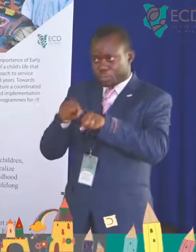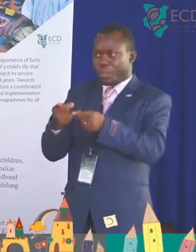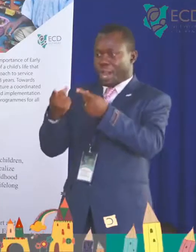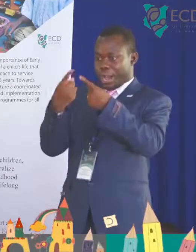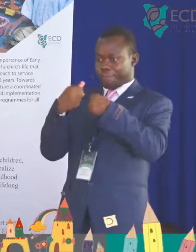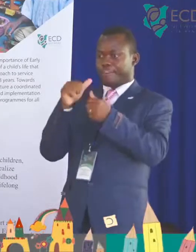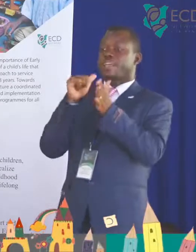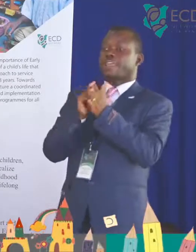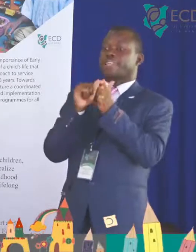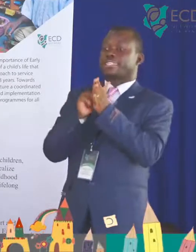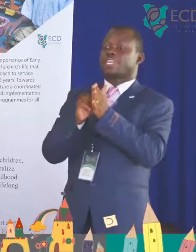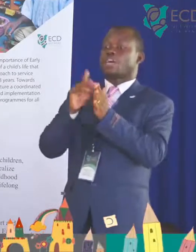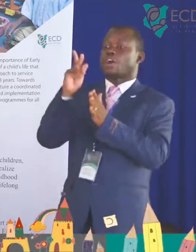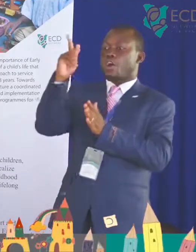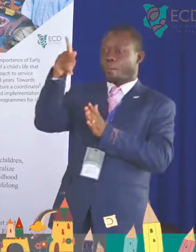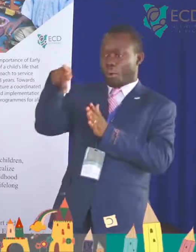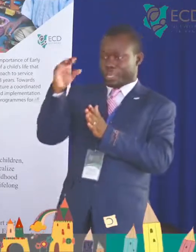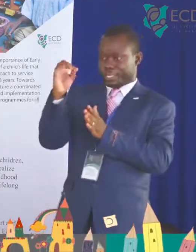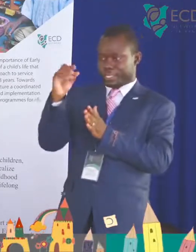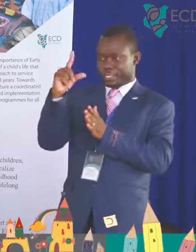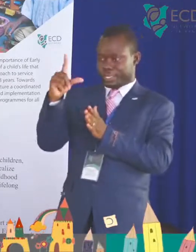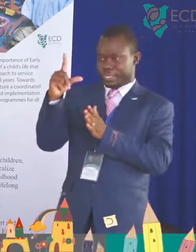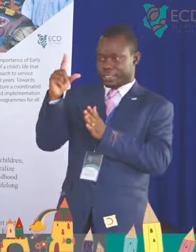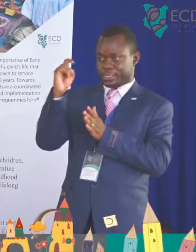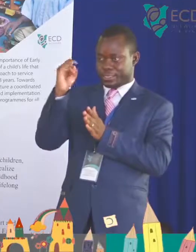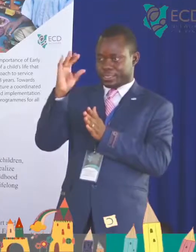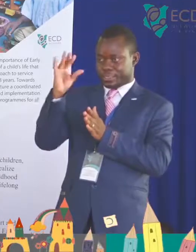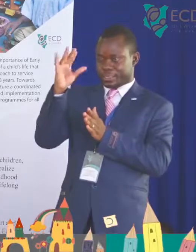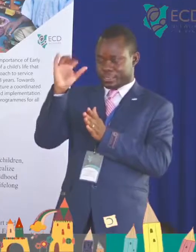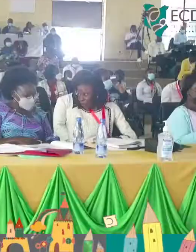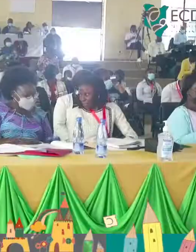that policy. Thank you very much.